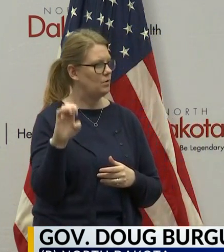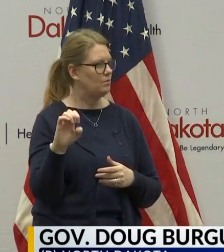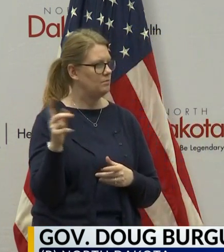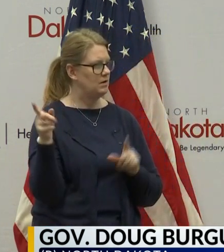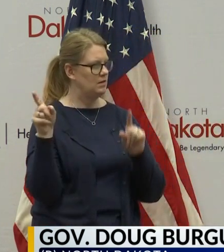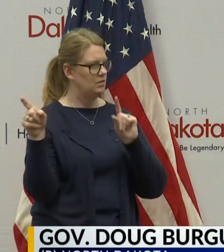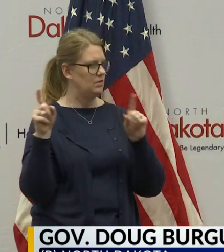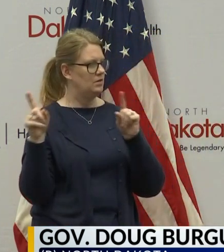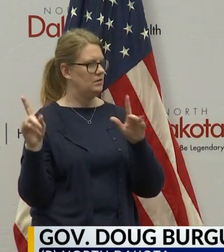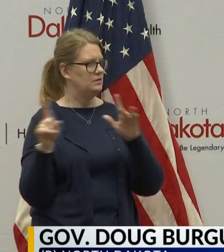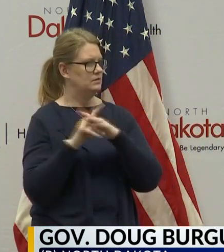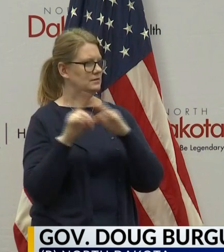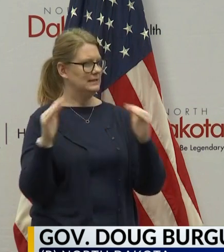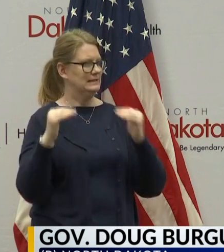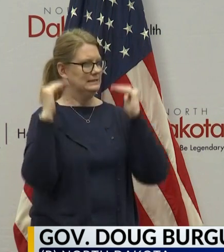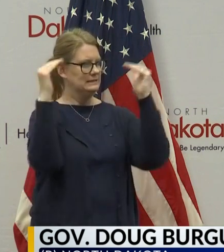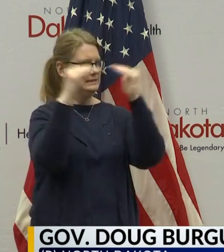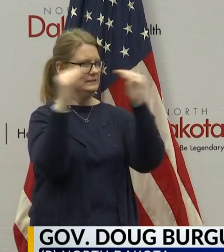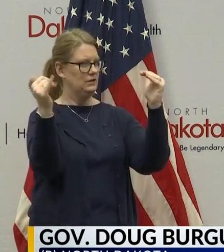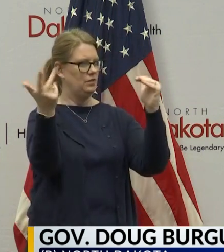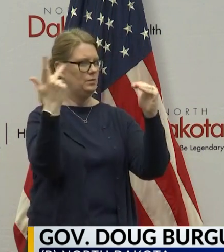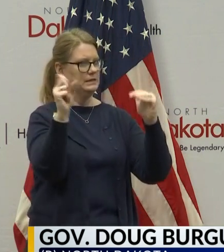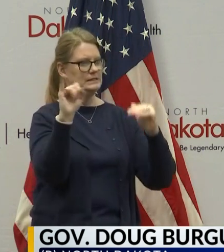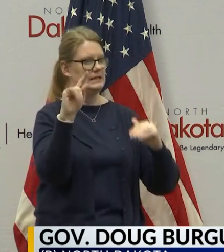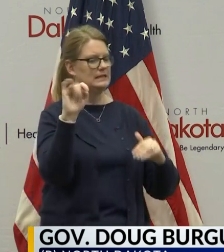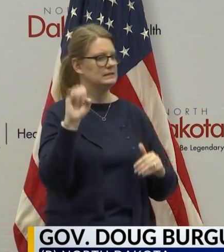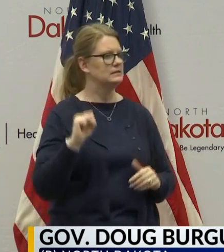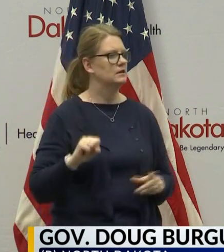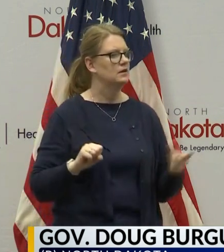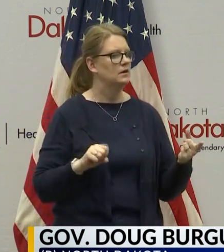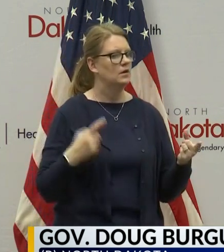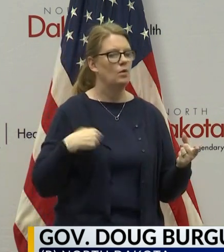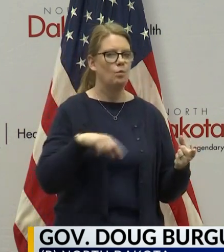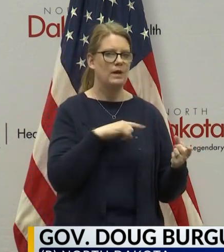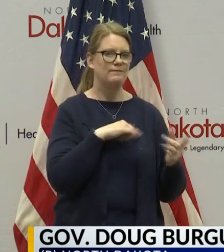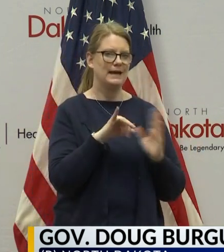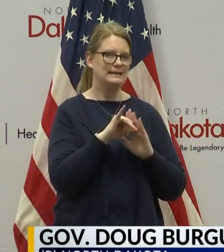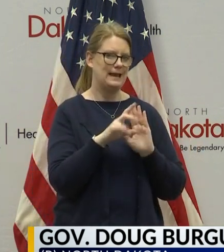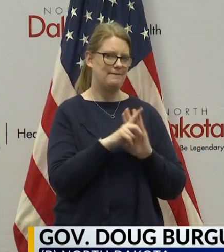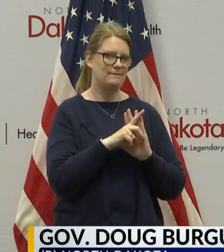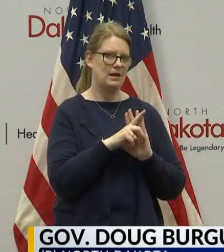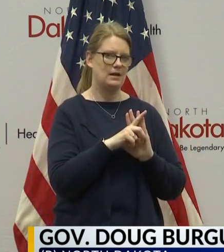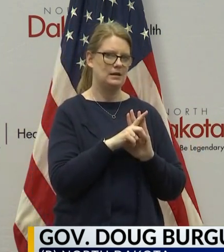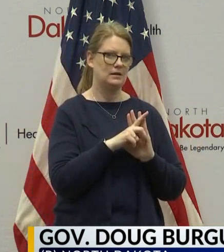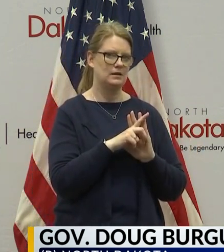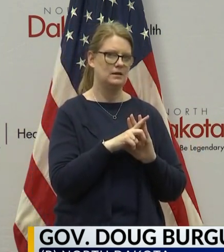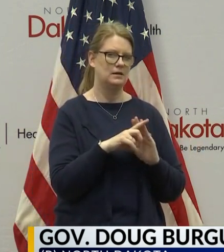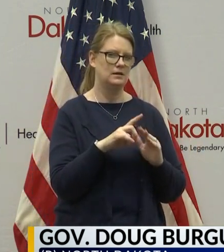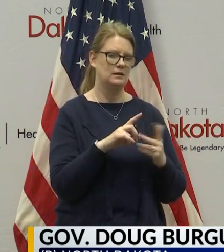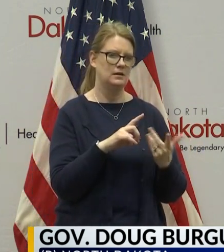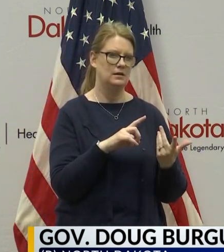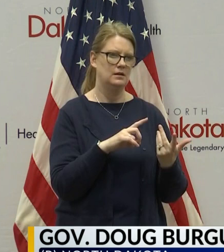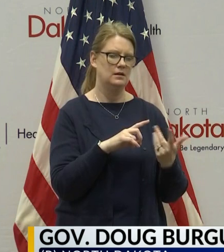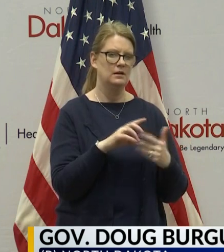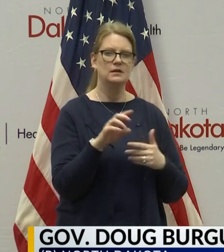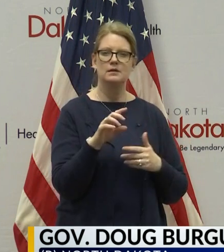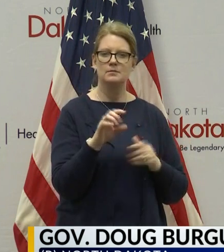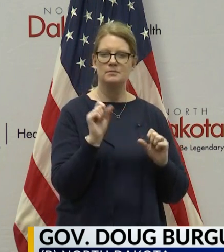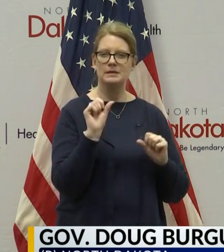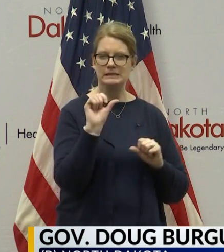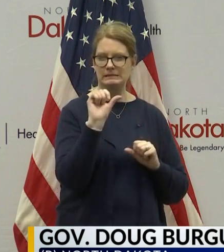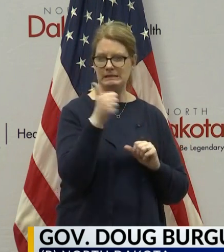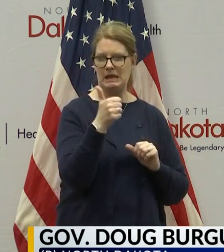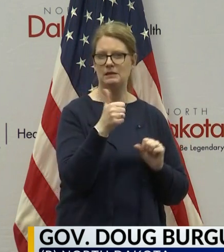emerge as tier three sites? We had identified, I think, 10 potential